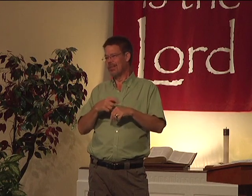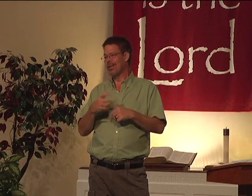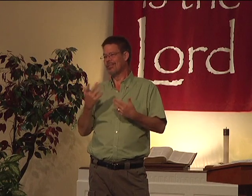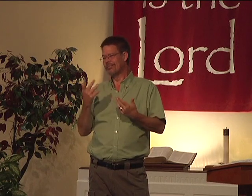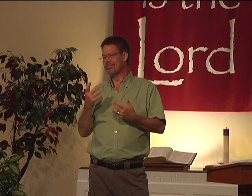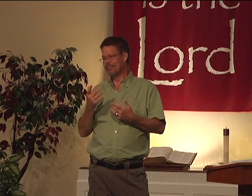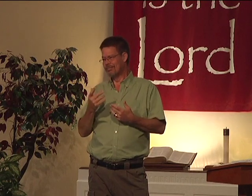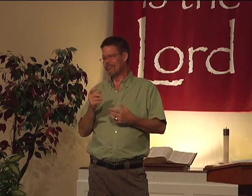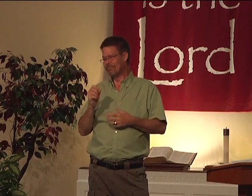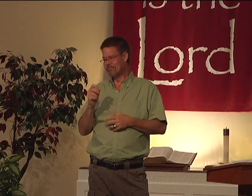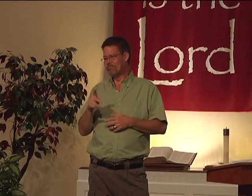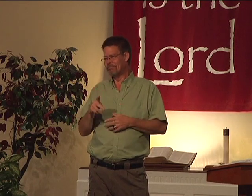We just scheduled more time.